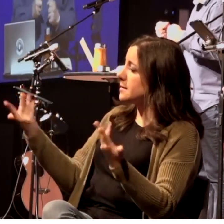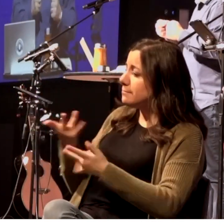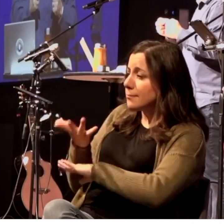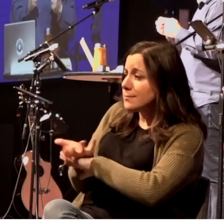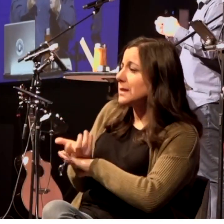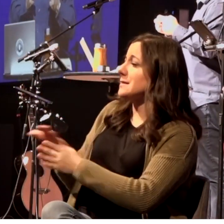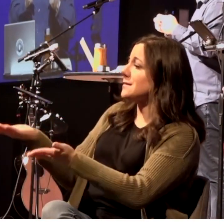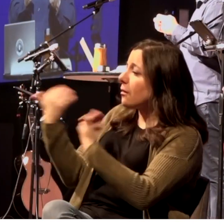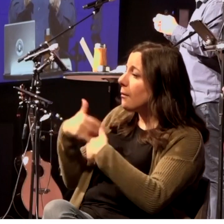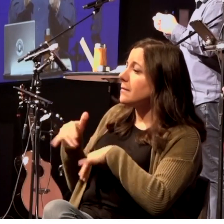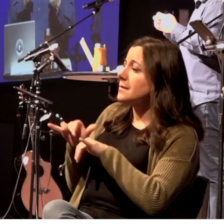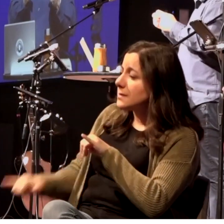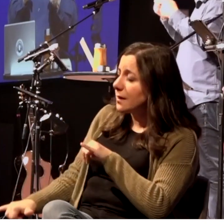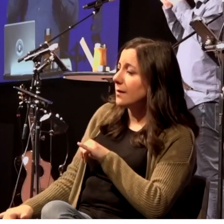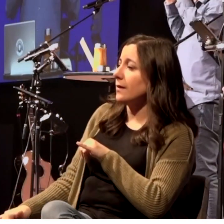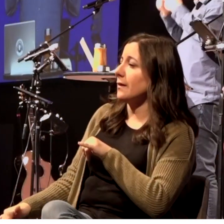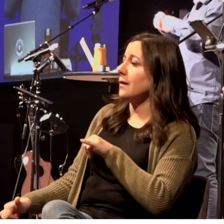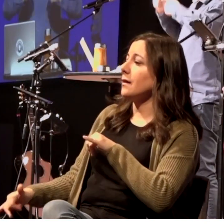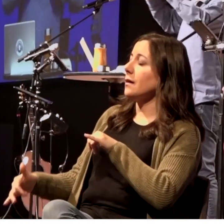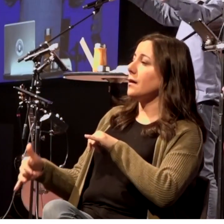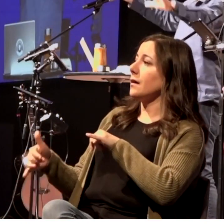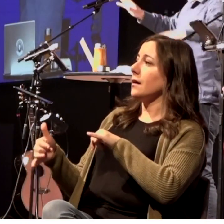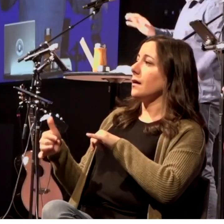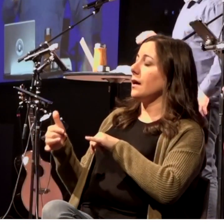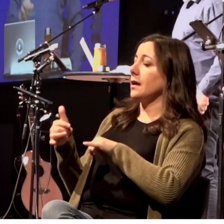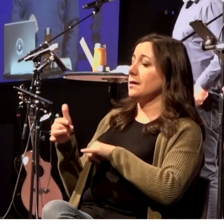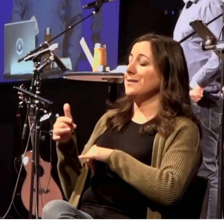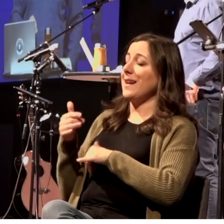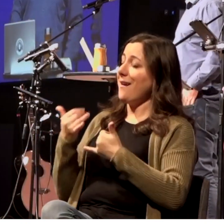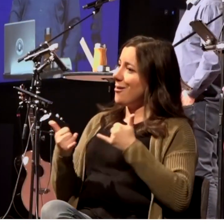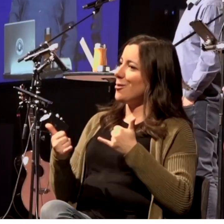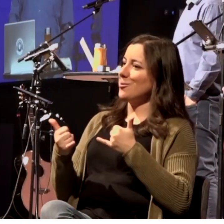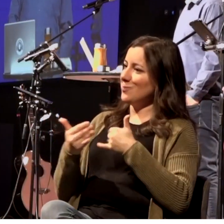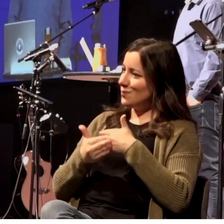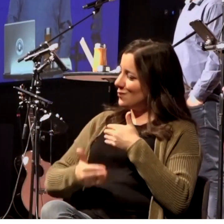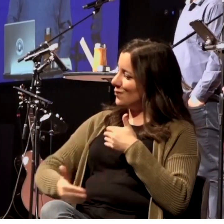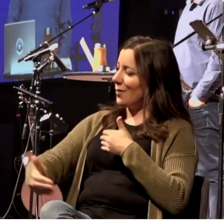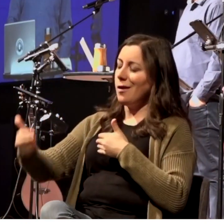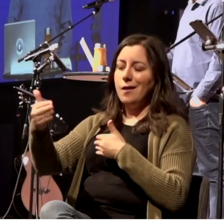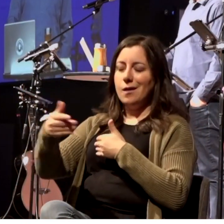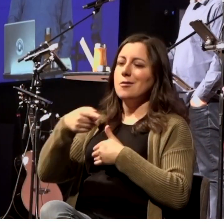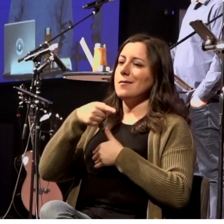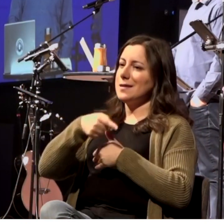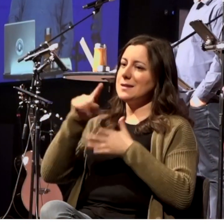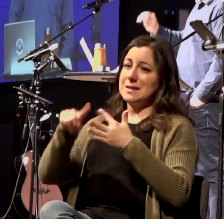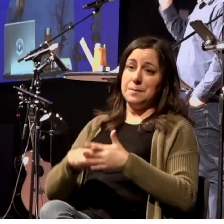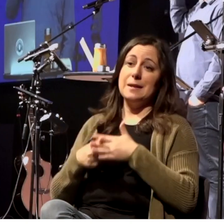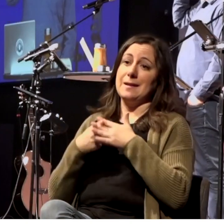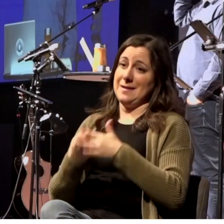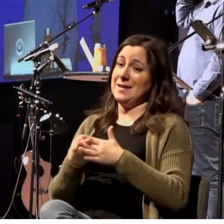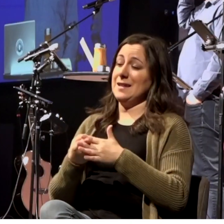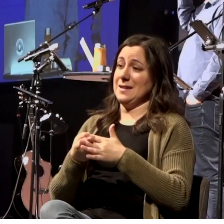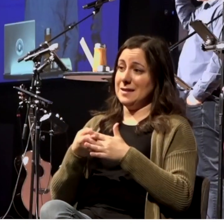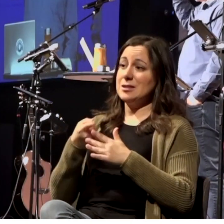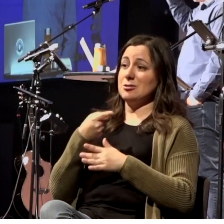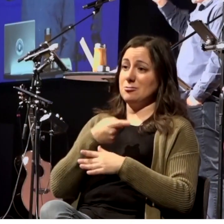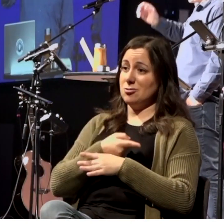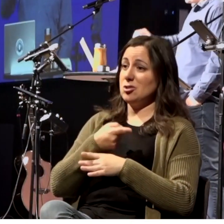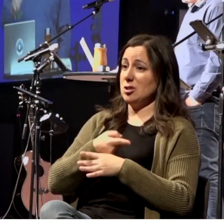to come stay says look this is going to be a launching pad for your work and no doubt she bankrolls it because she's a wealthy